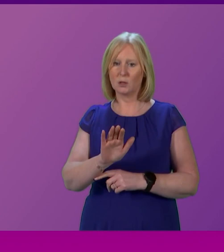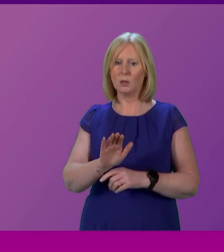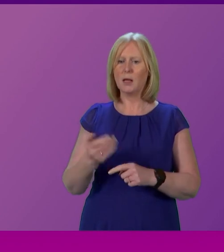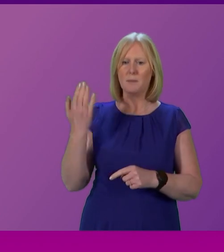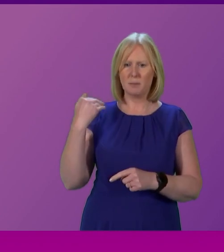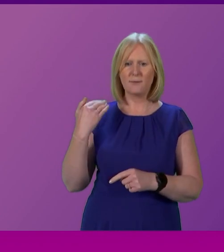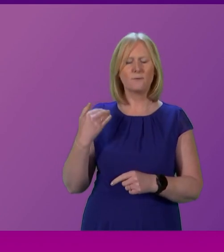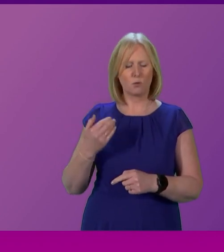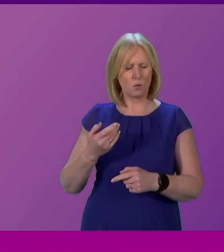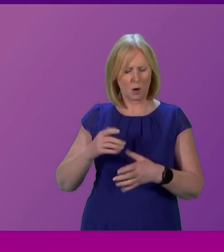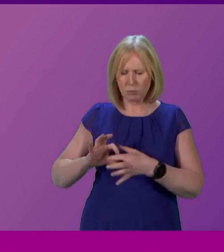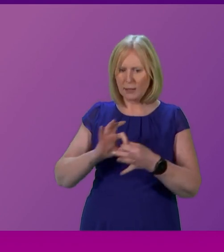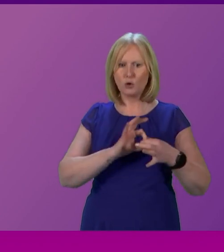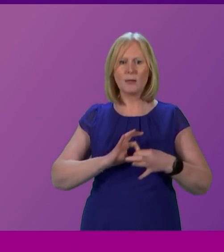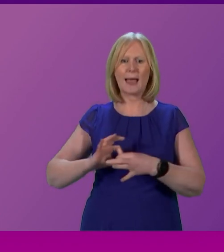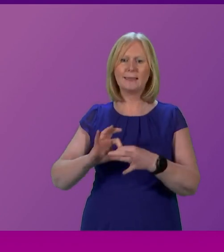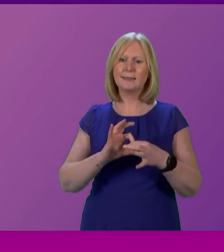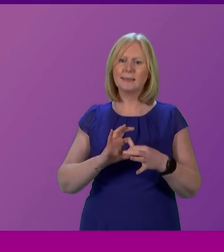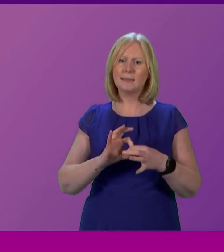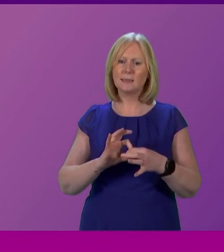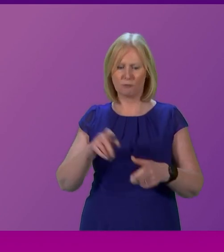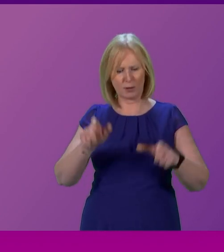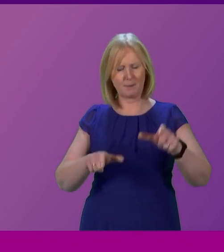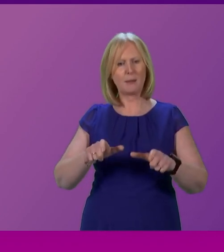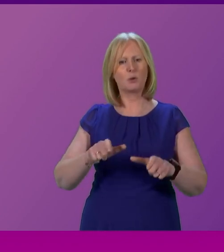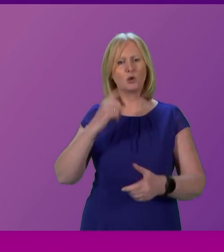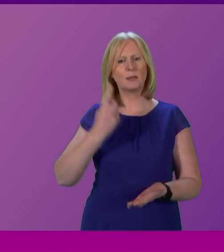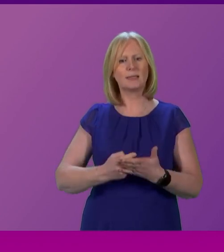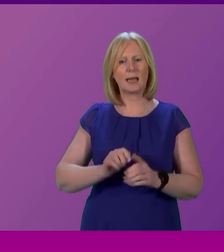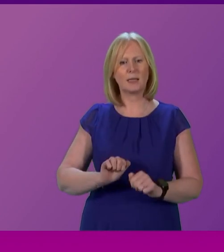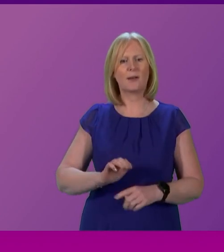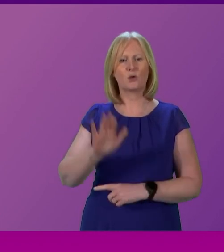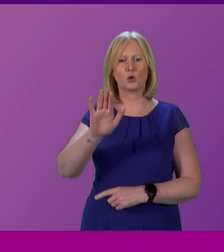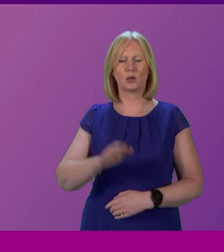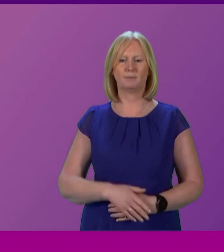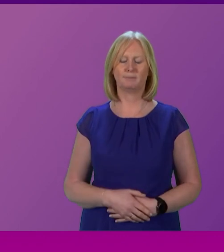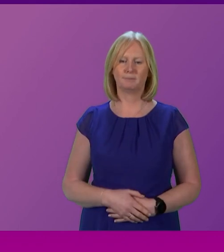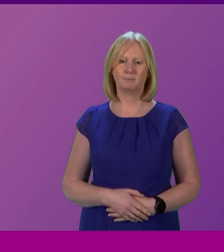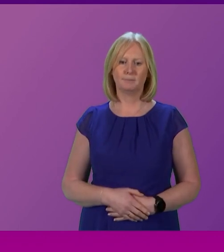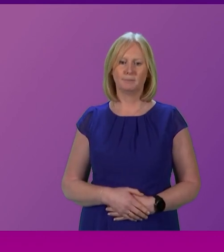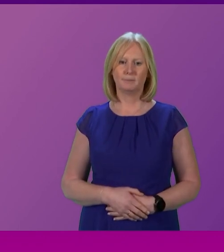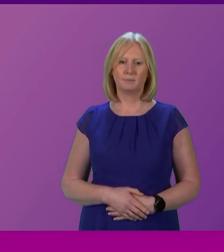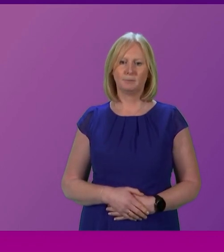united us all, but it is for the people to decide their own future. Yeah, yeah. Thank you.